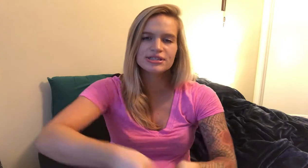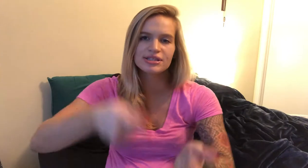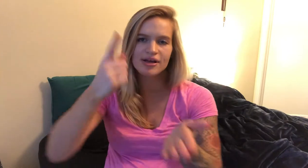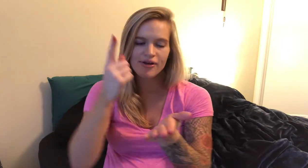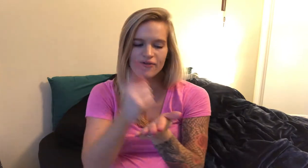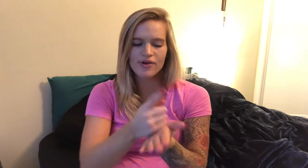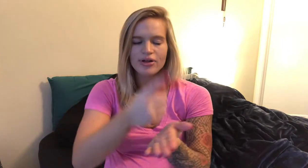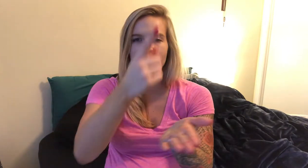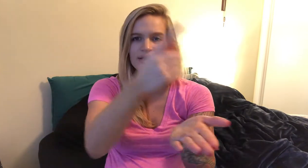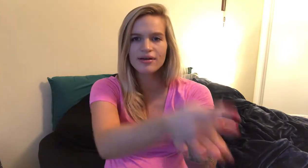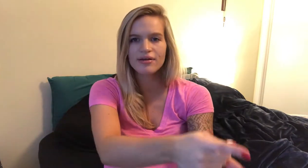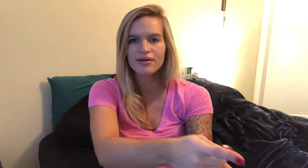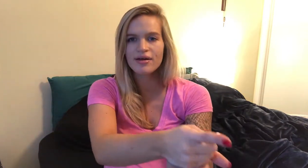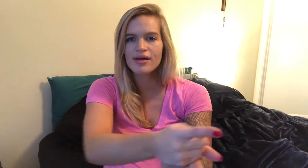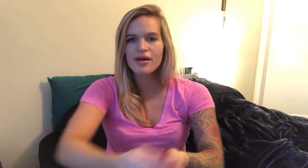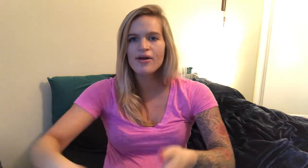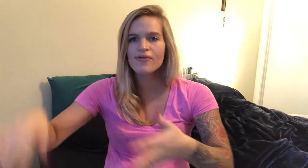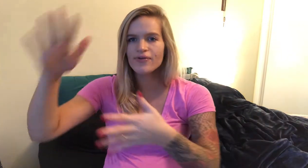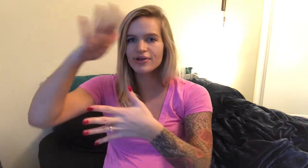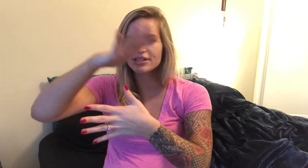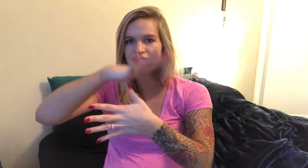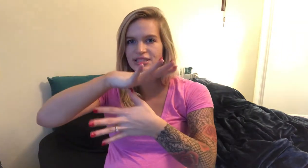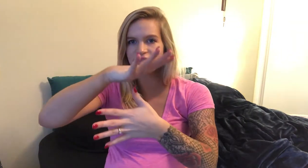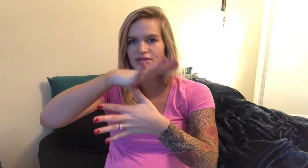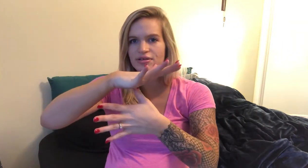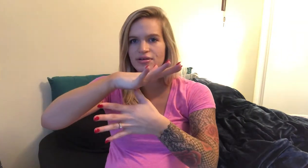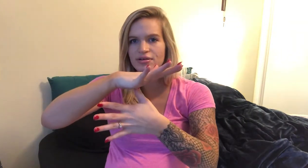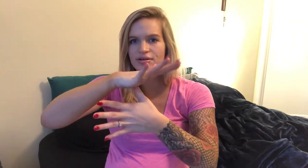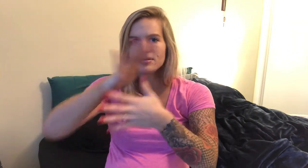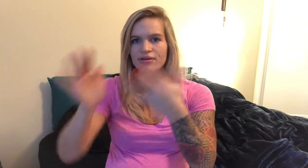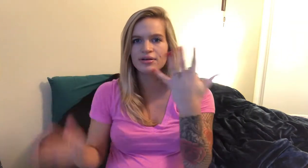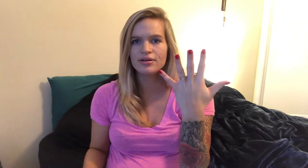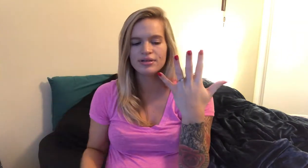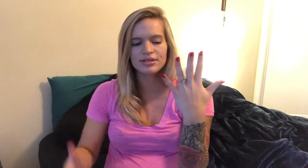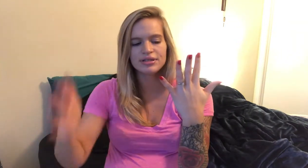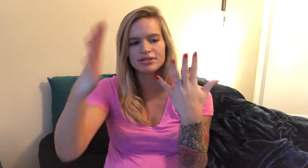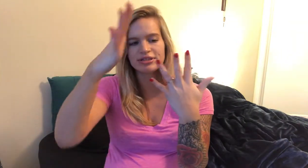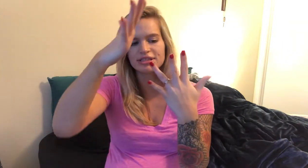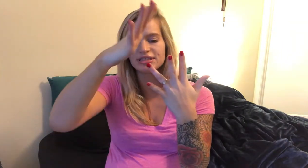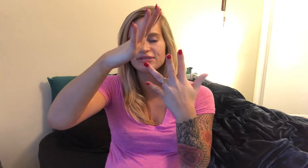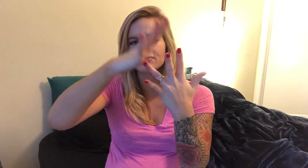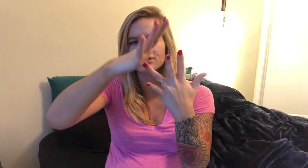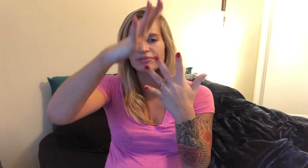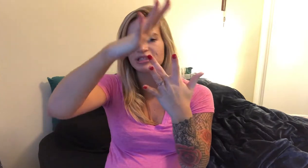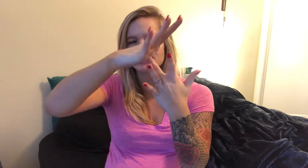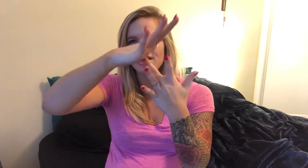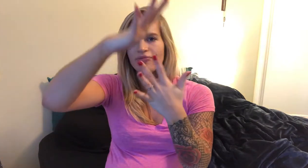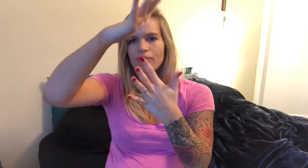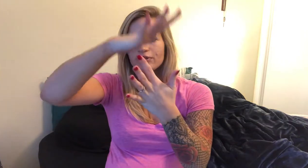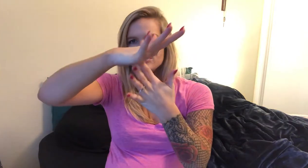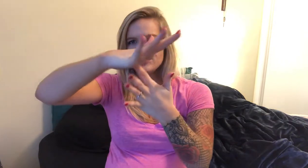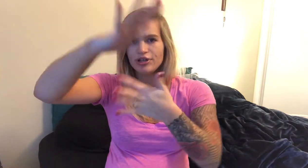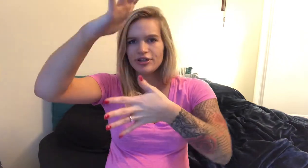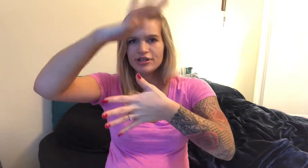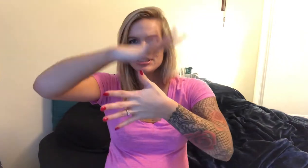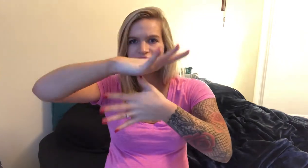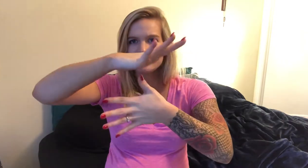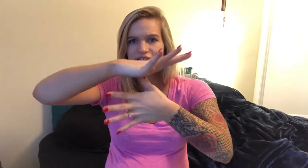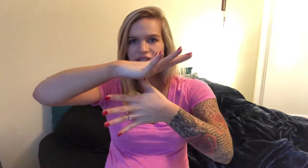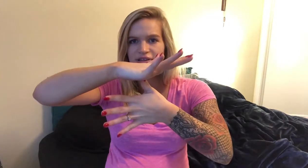falling for the senior so this is freshman sophomore junior seniors on the